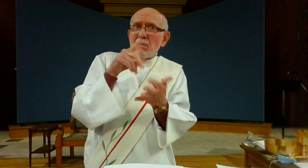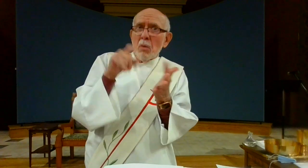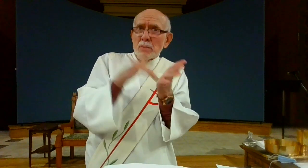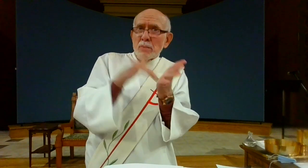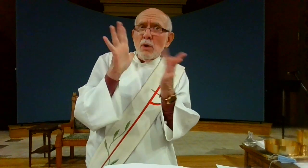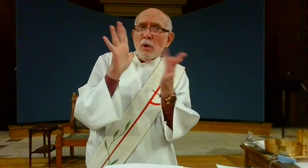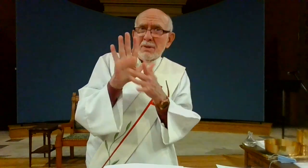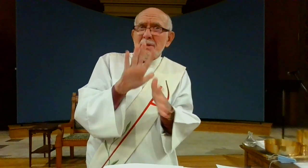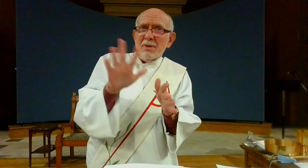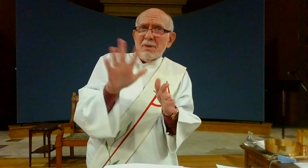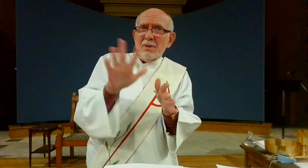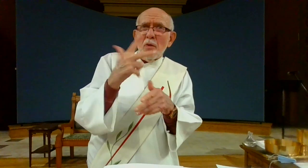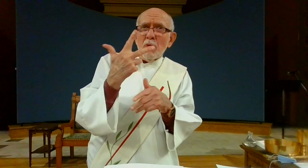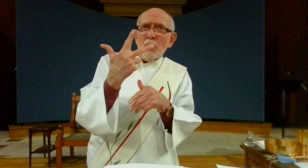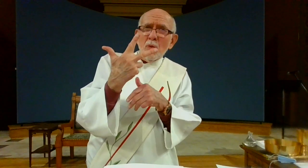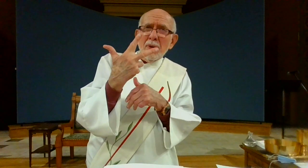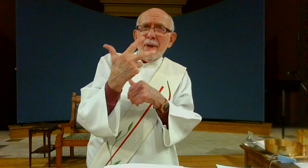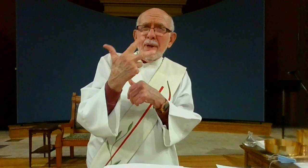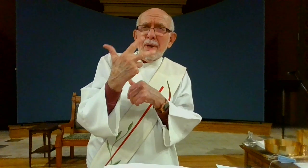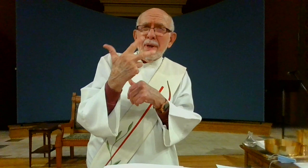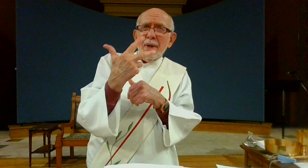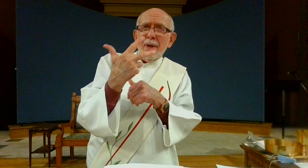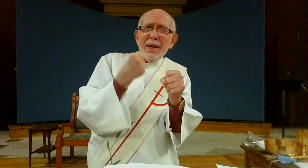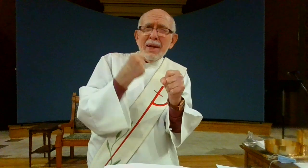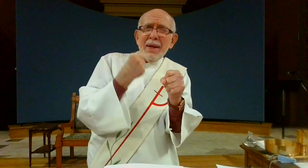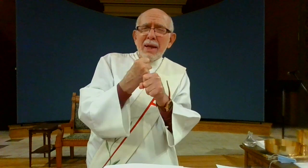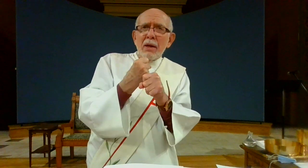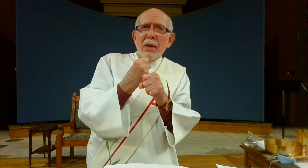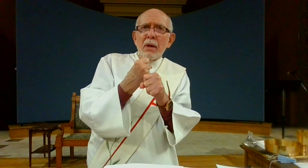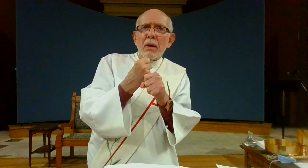When you look at Judas he had been learning from Jesus for about three years